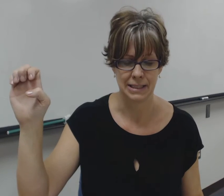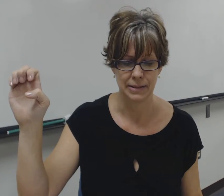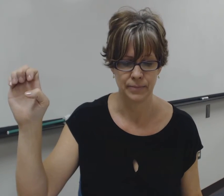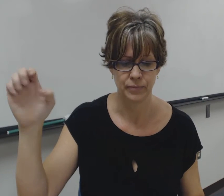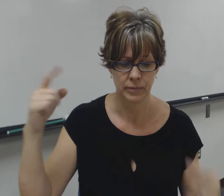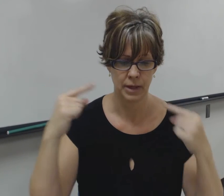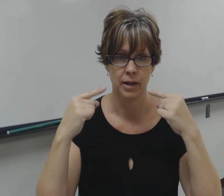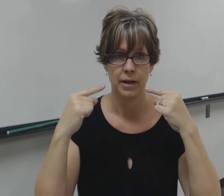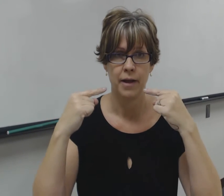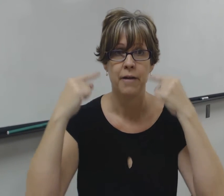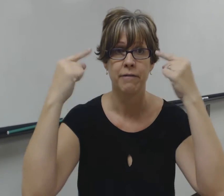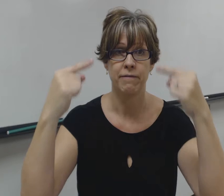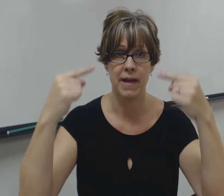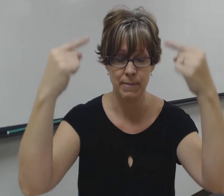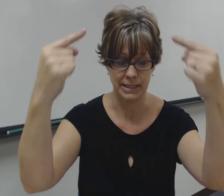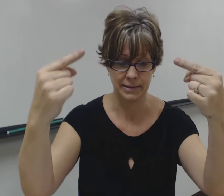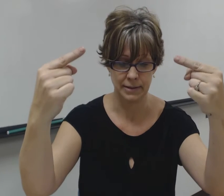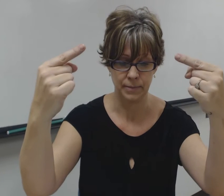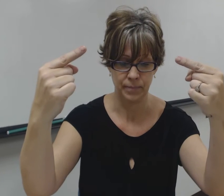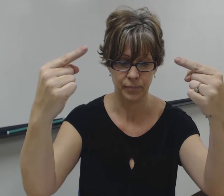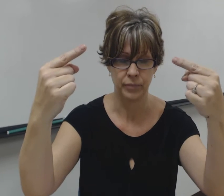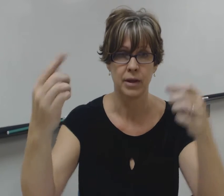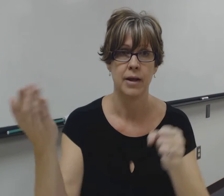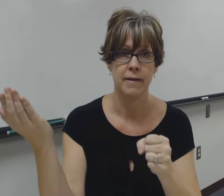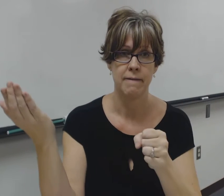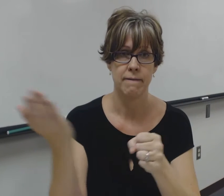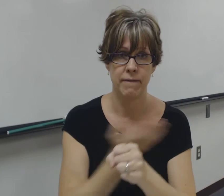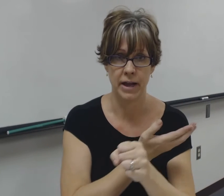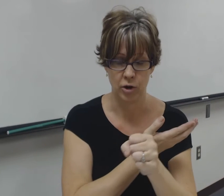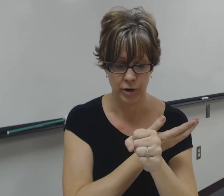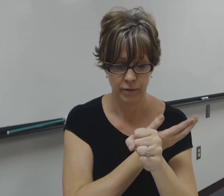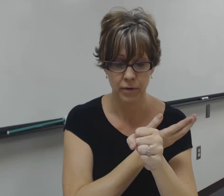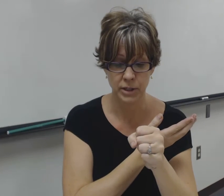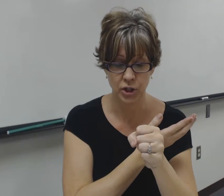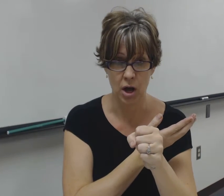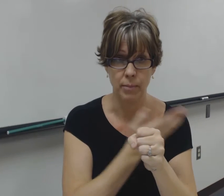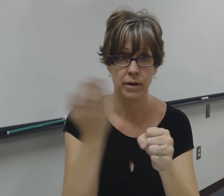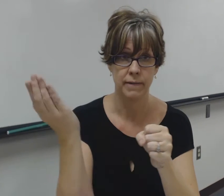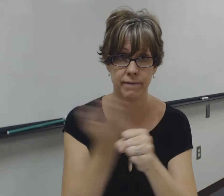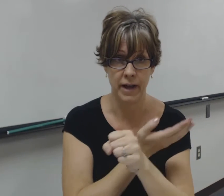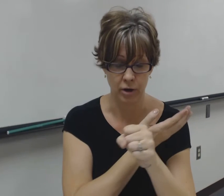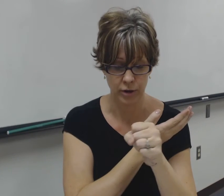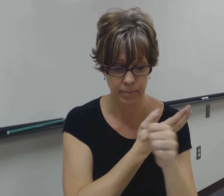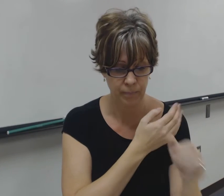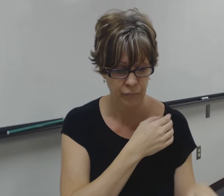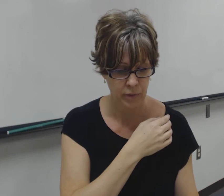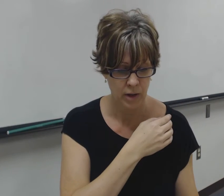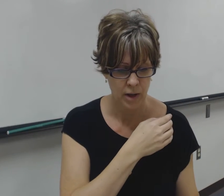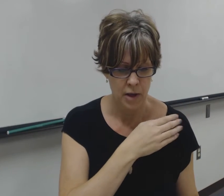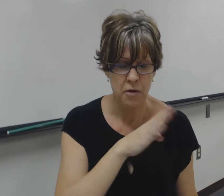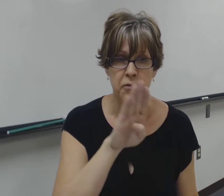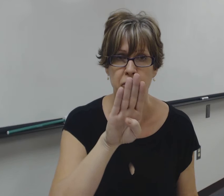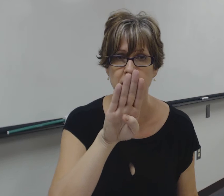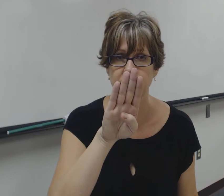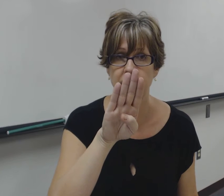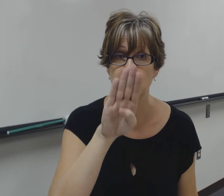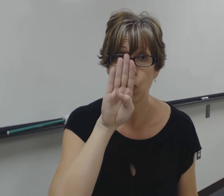famous fired from a job fired frustrate